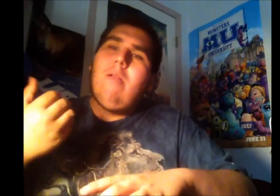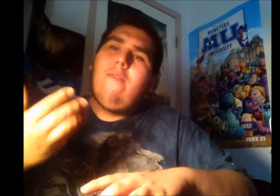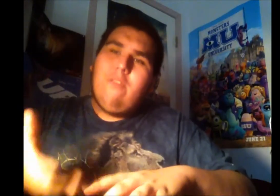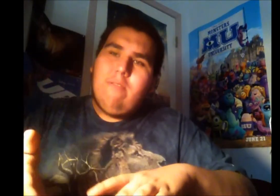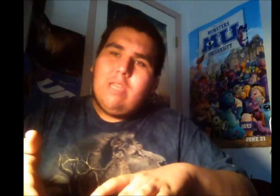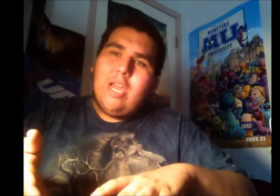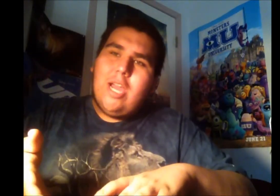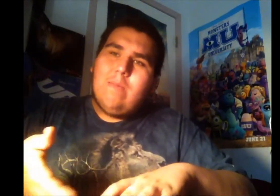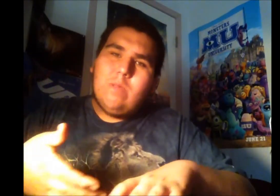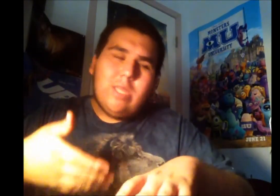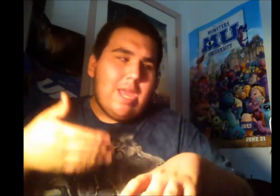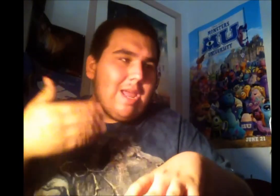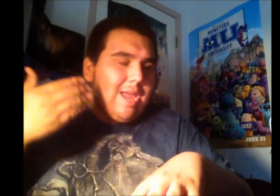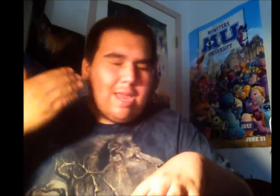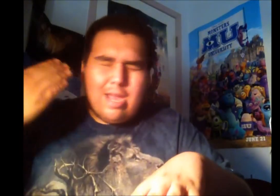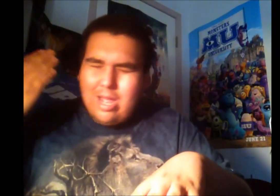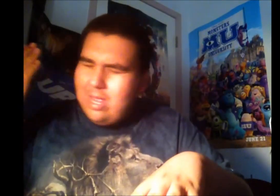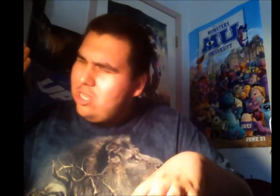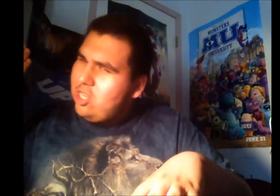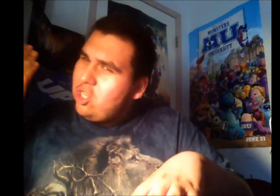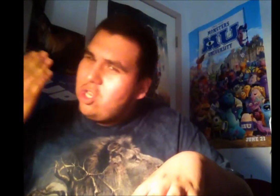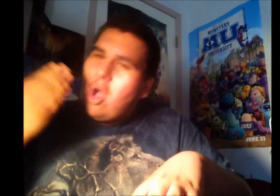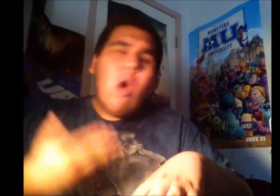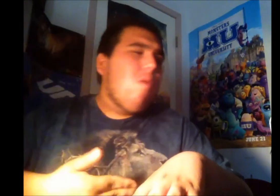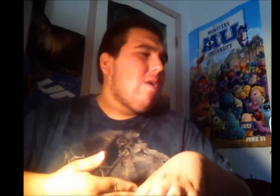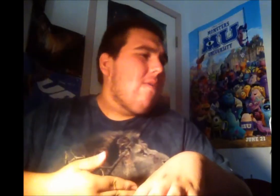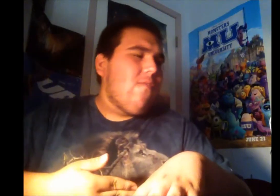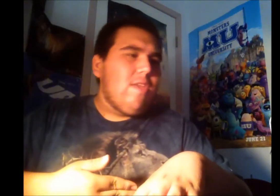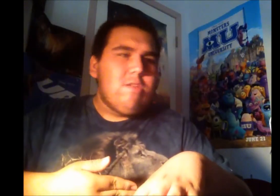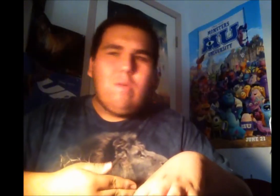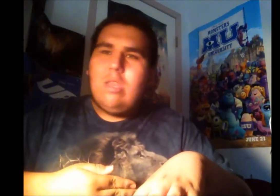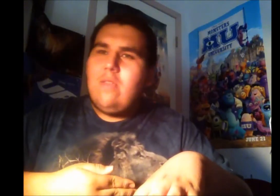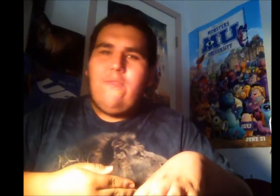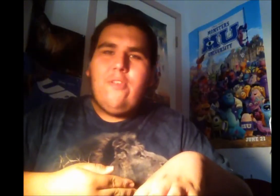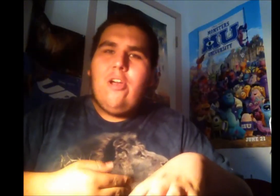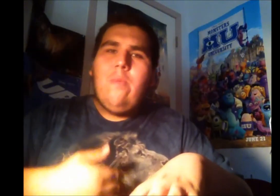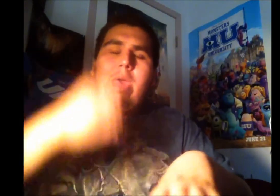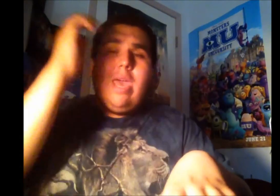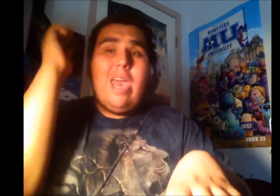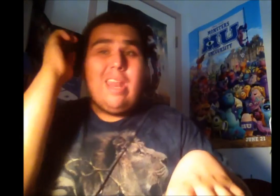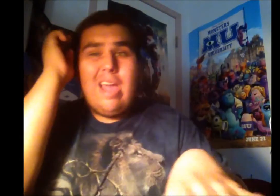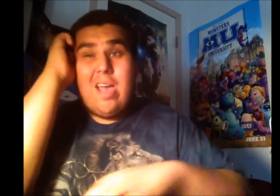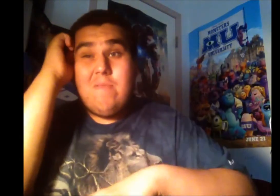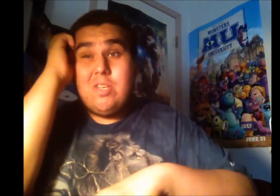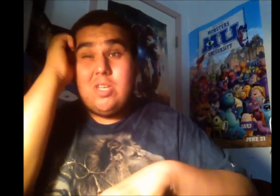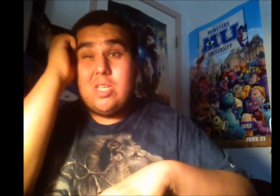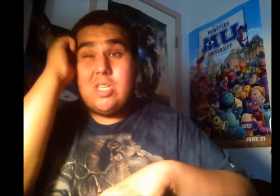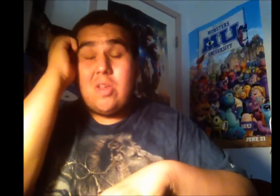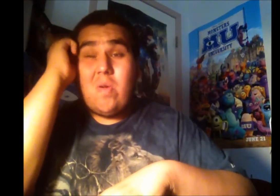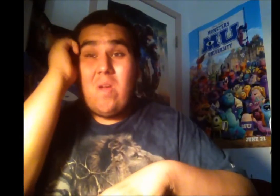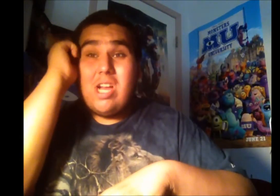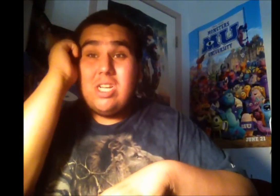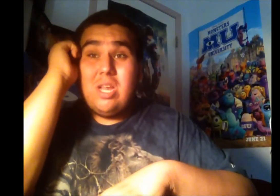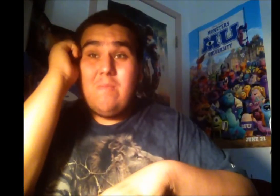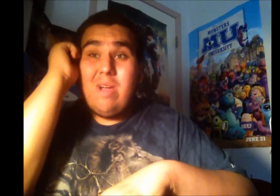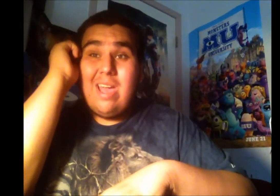a few times that I got so confused with this film. And I was just scratching my